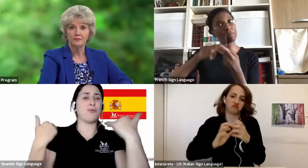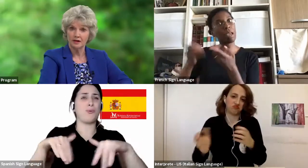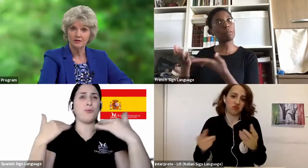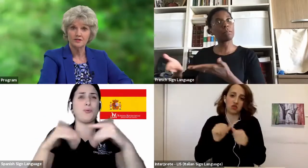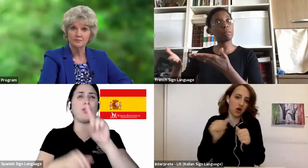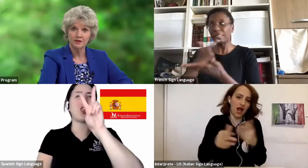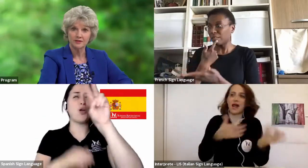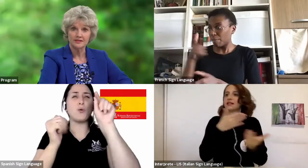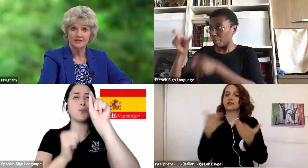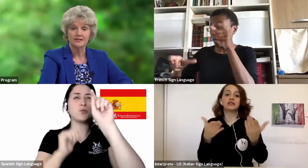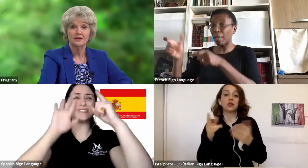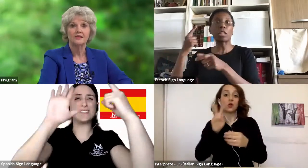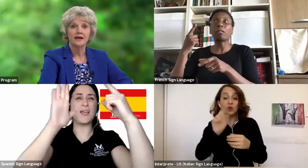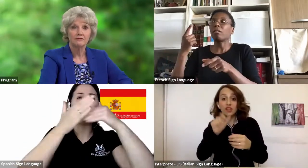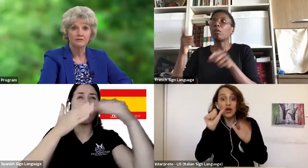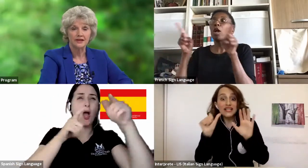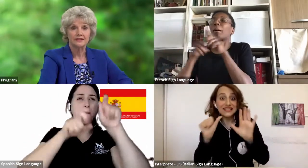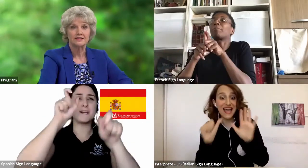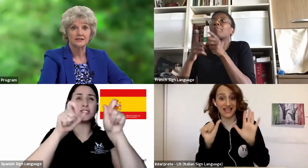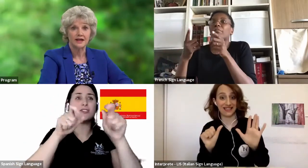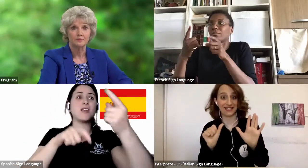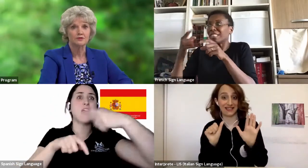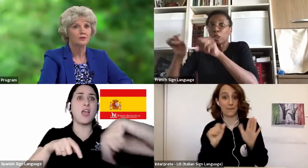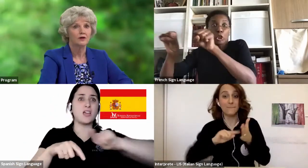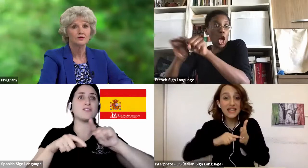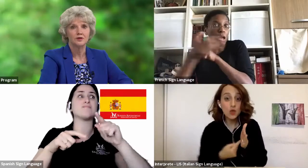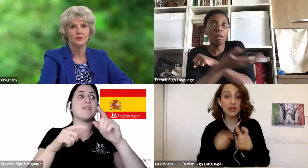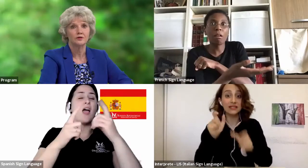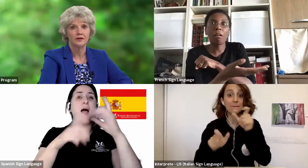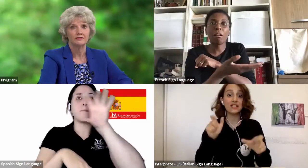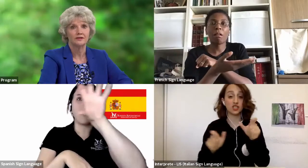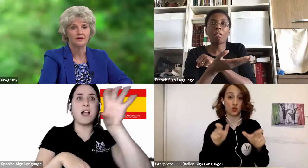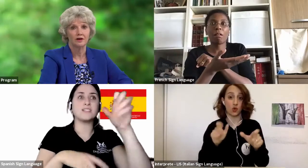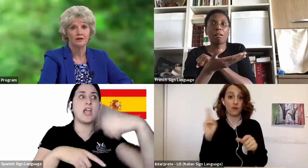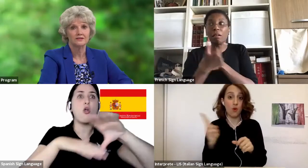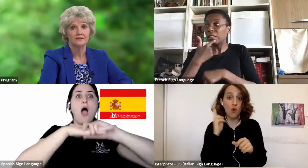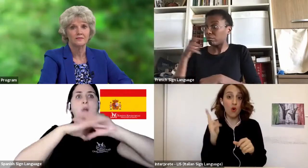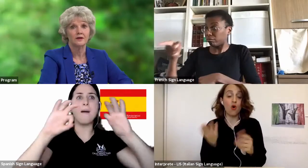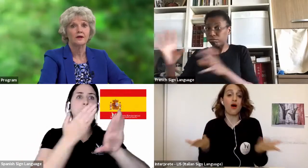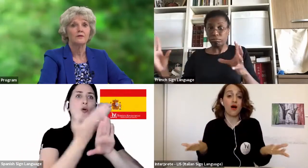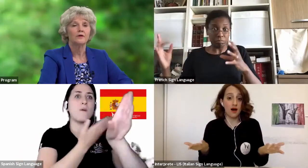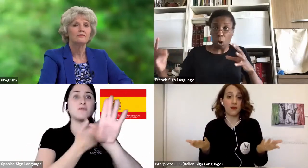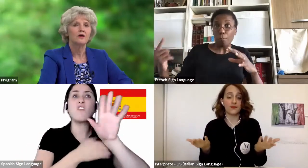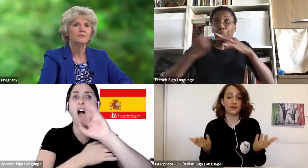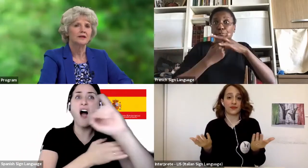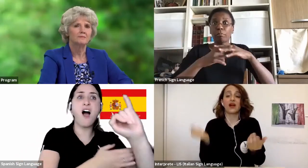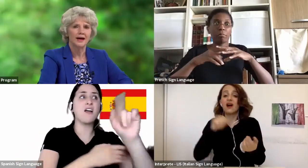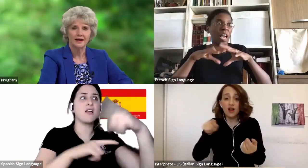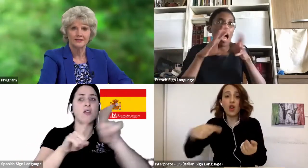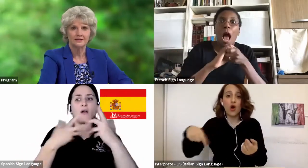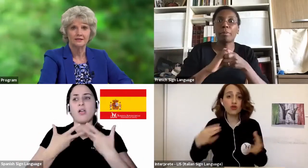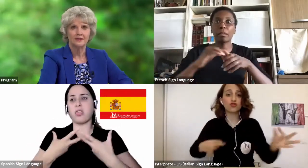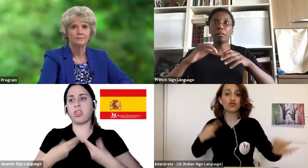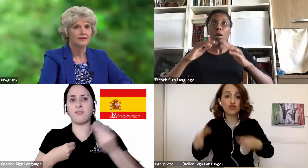belong to communities. They have friends and neighbors who also are grieving their loss. We have all been